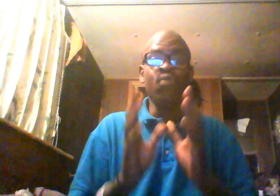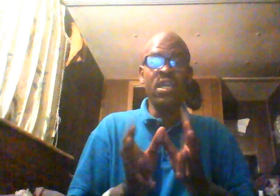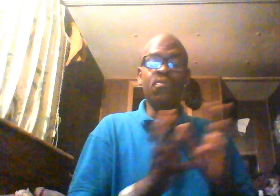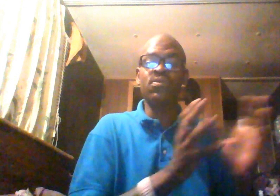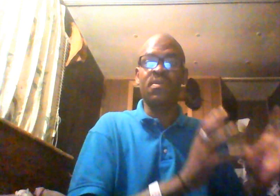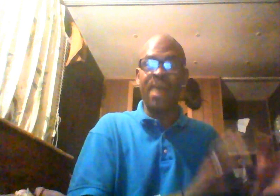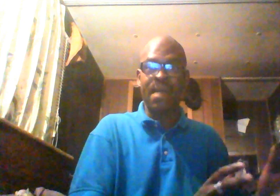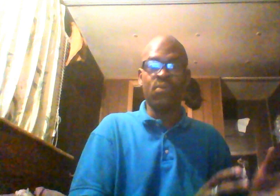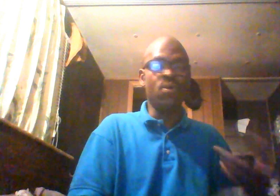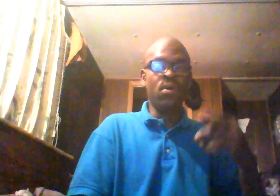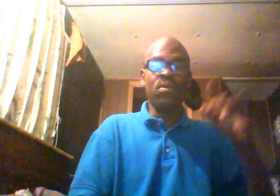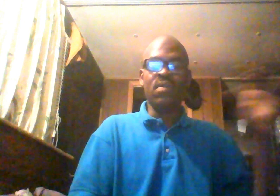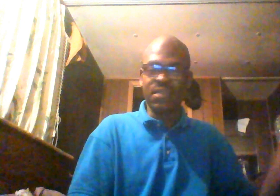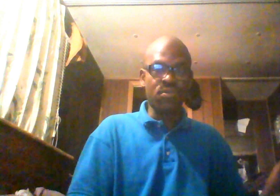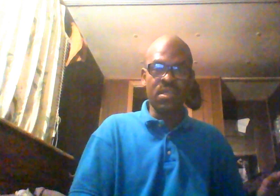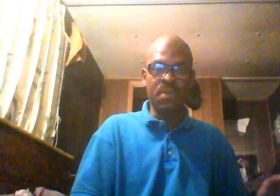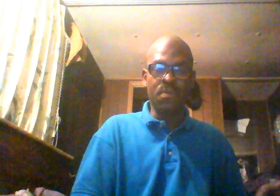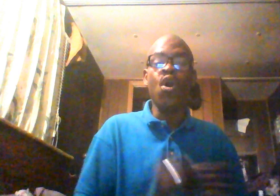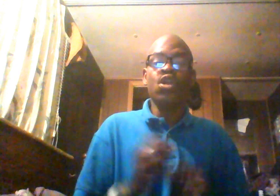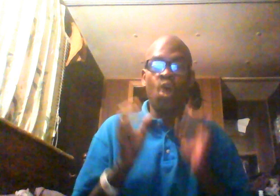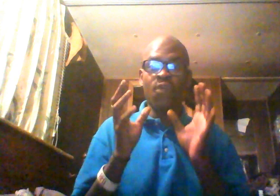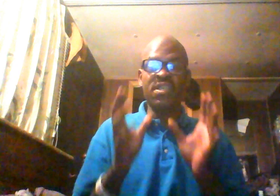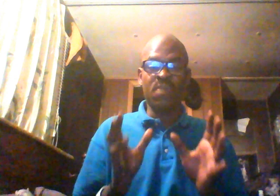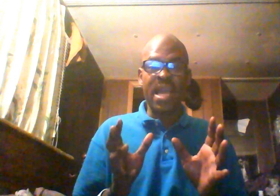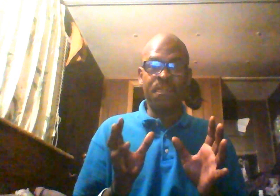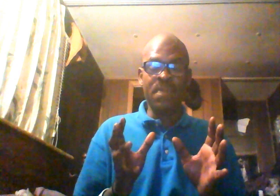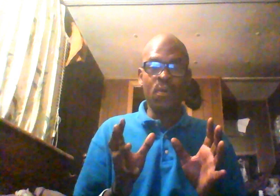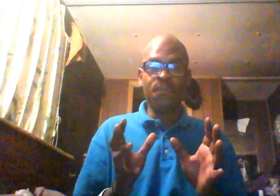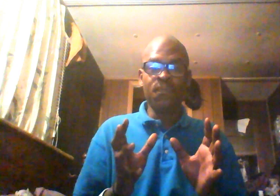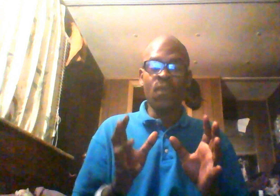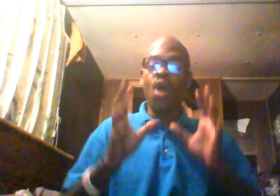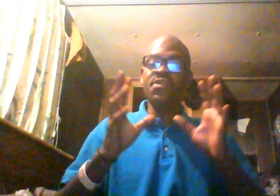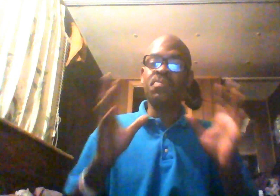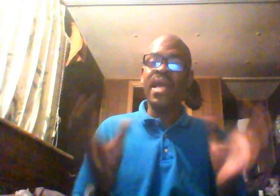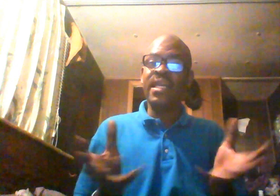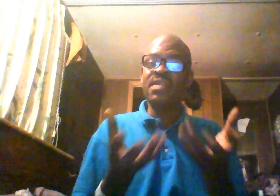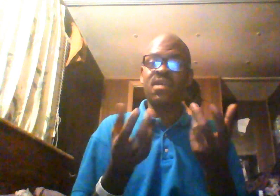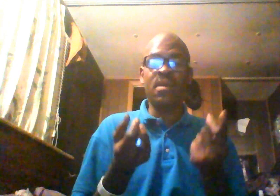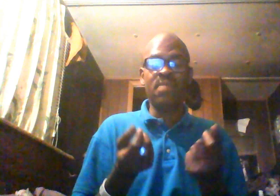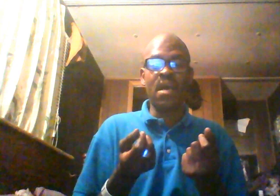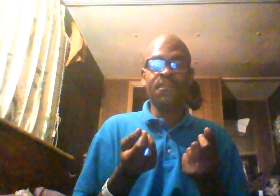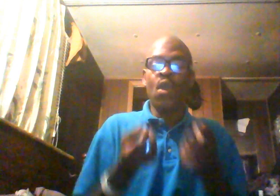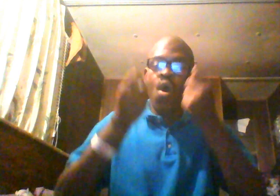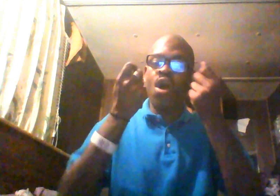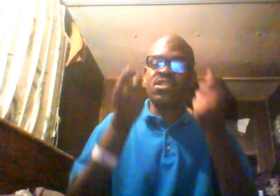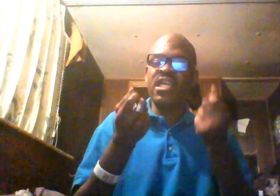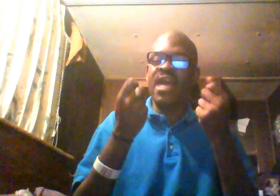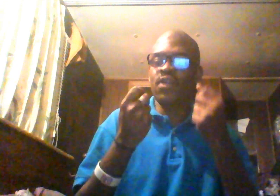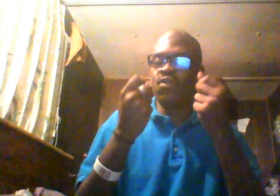Hebrews of the Bible, not those other people. So all these black people, all these black kids coming up now, are sitting, having to go to